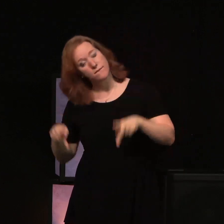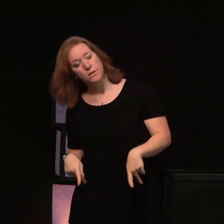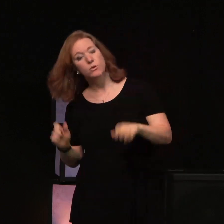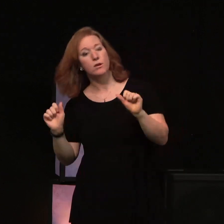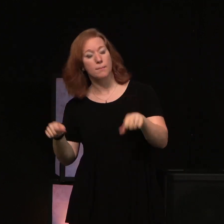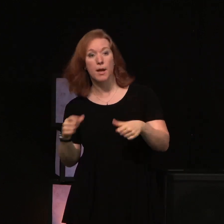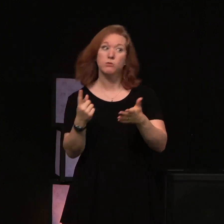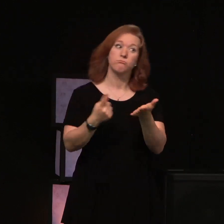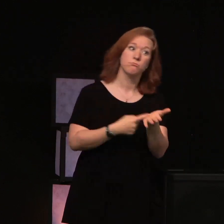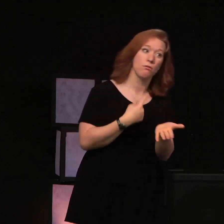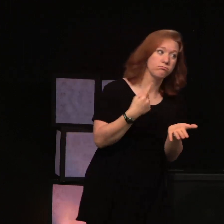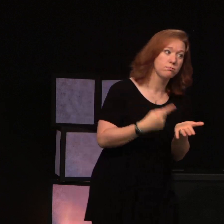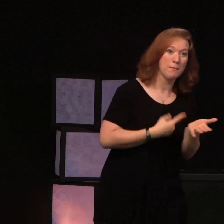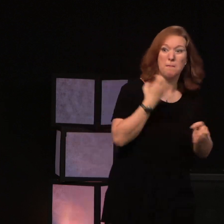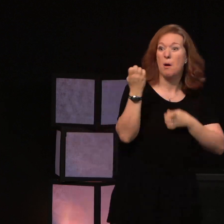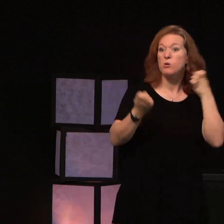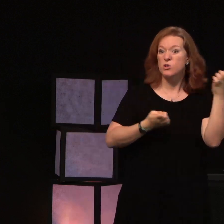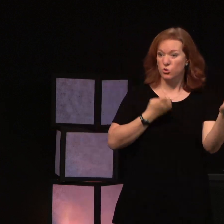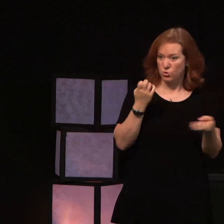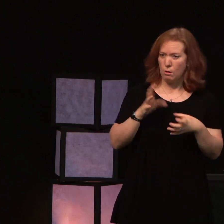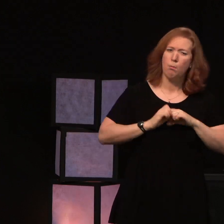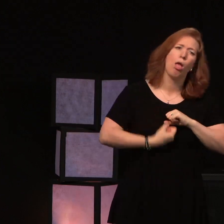Sometimes we're brokenhearted.